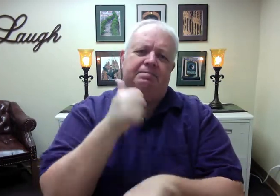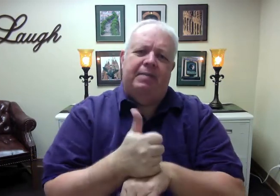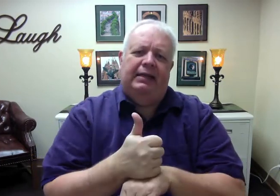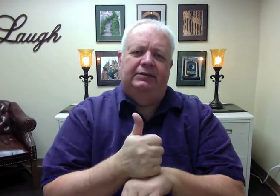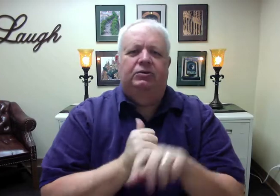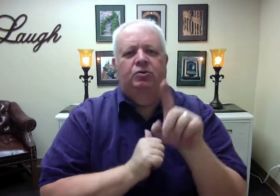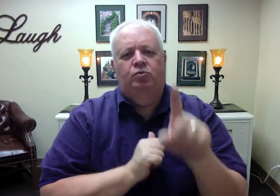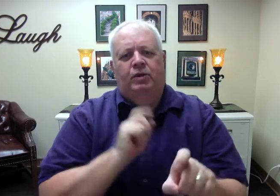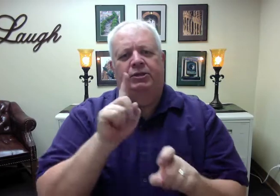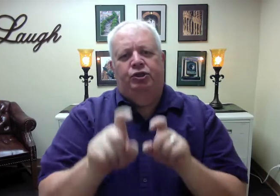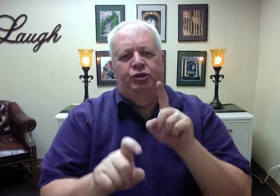questions.